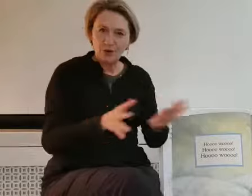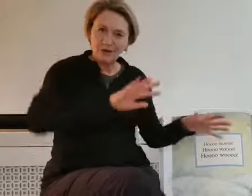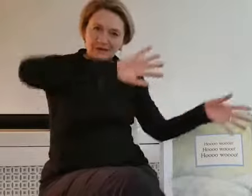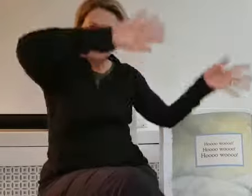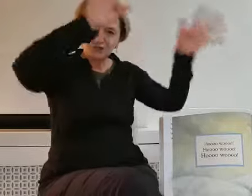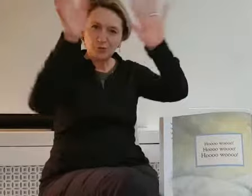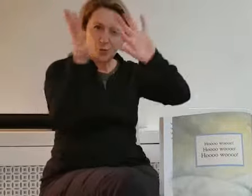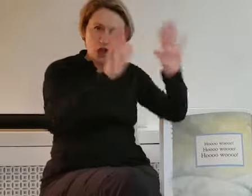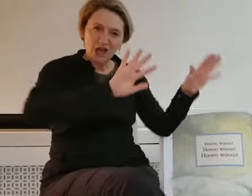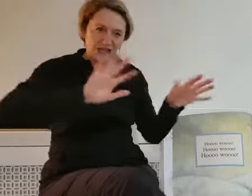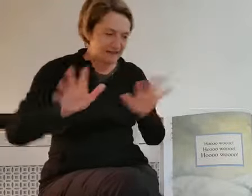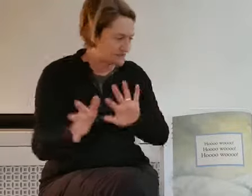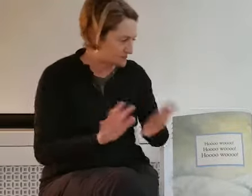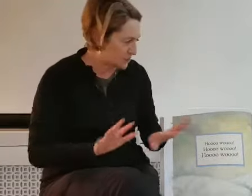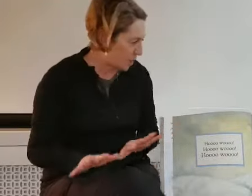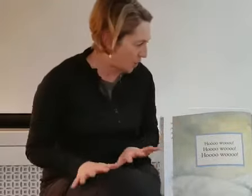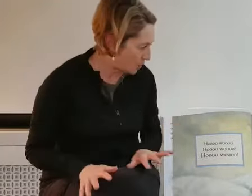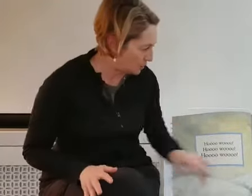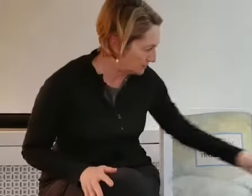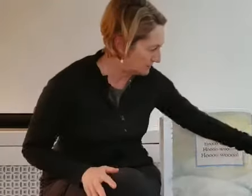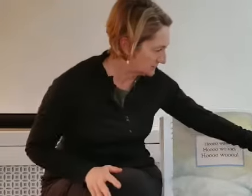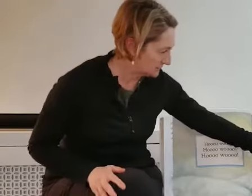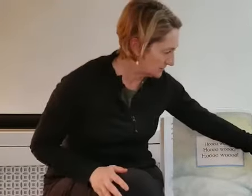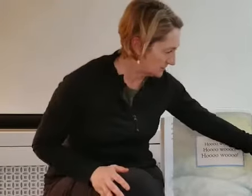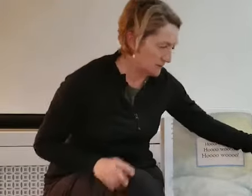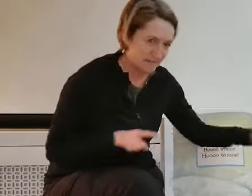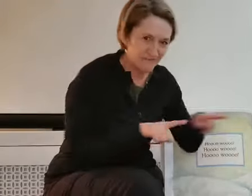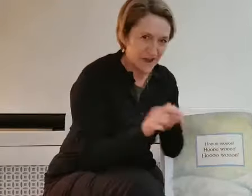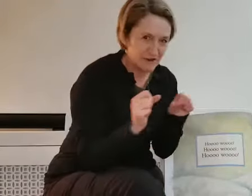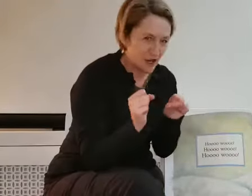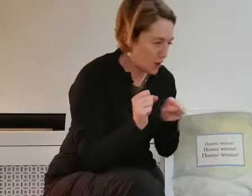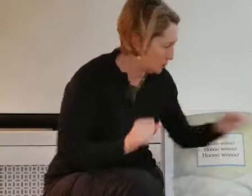The swirling snow. Very cold.